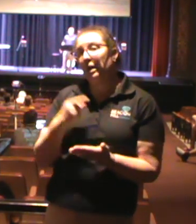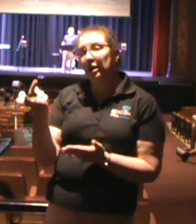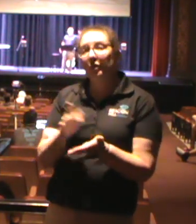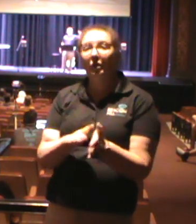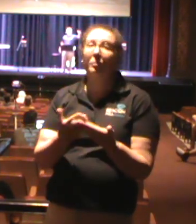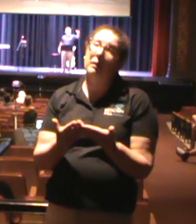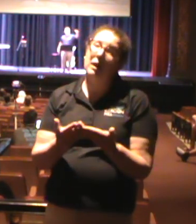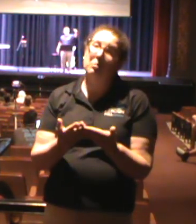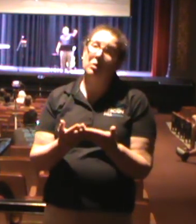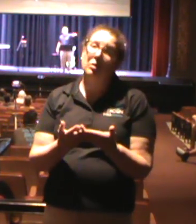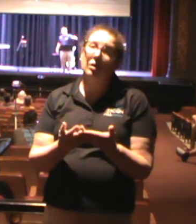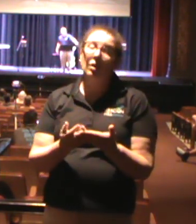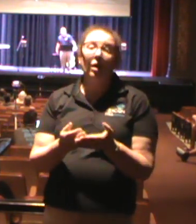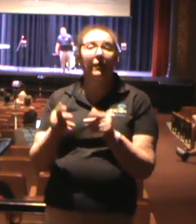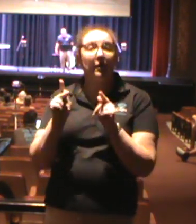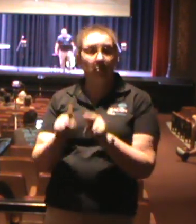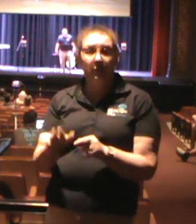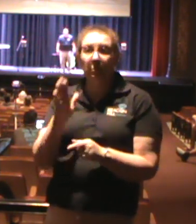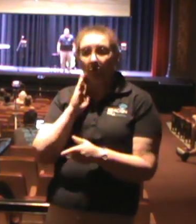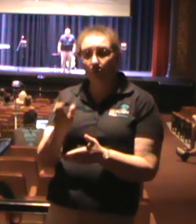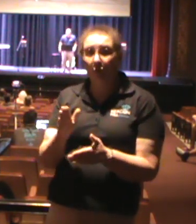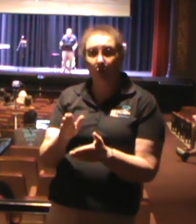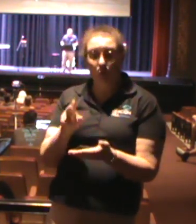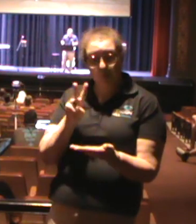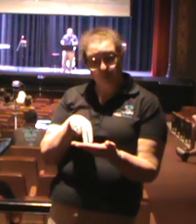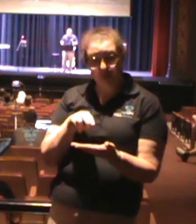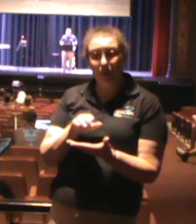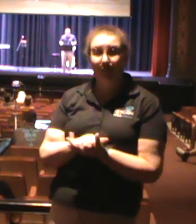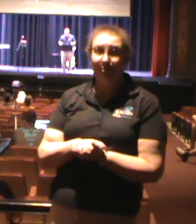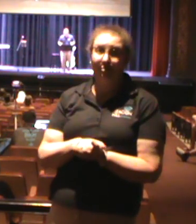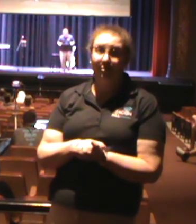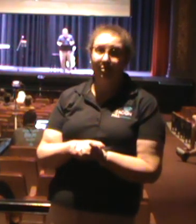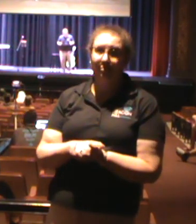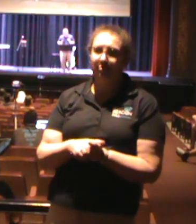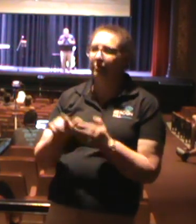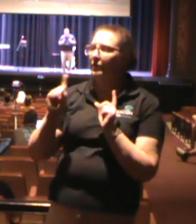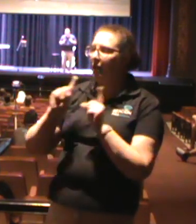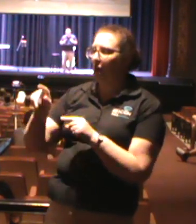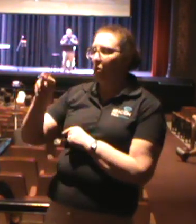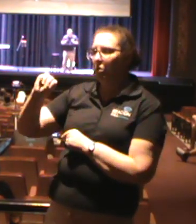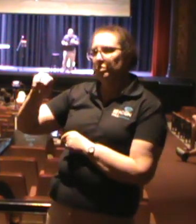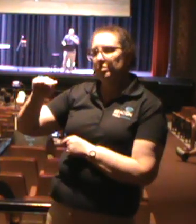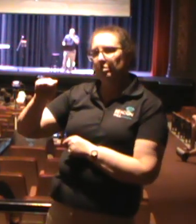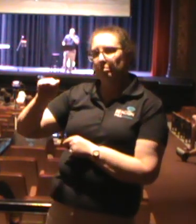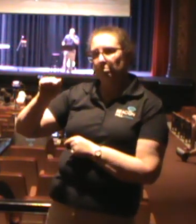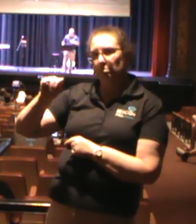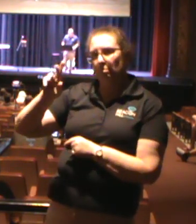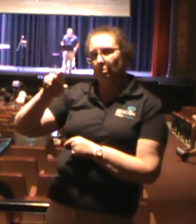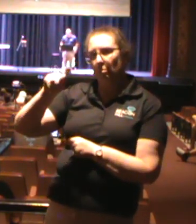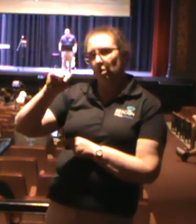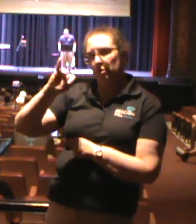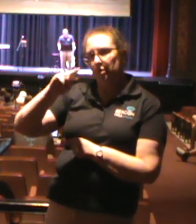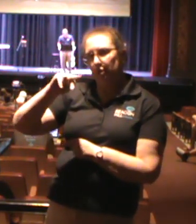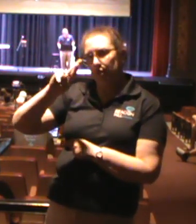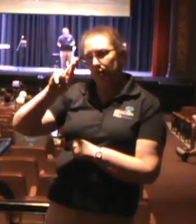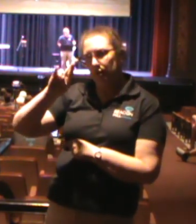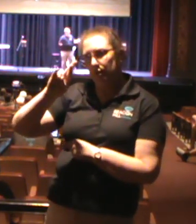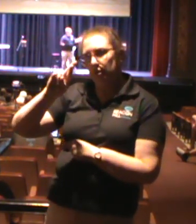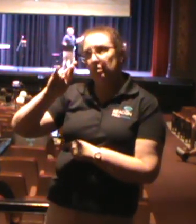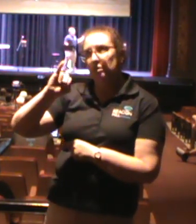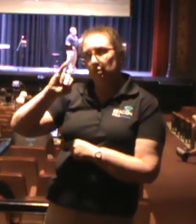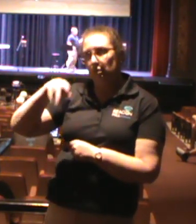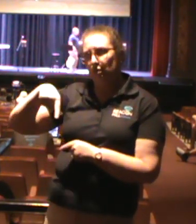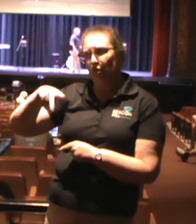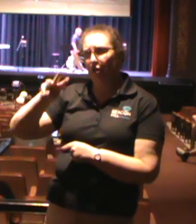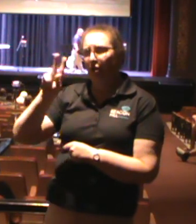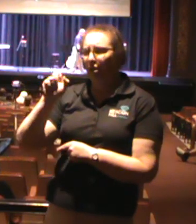Bible that people will ever read. When I went to Martinique, I was looking for a specific people group. Like out